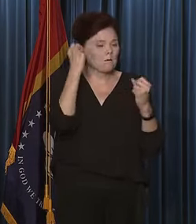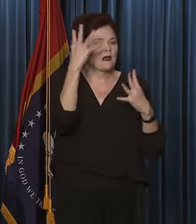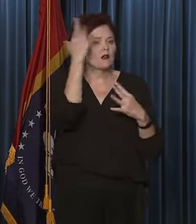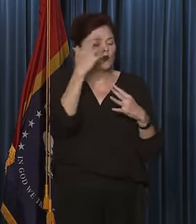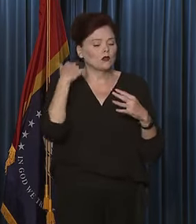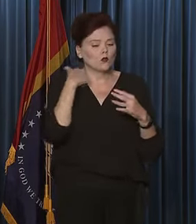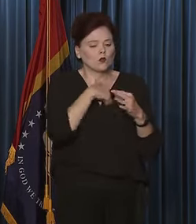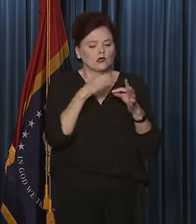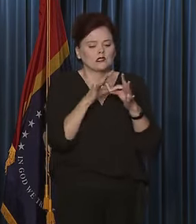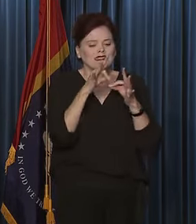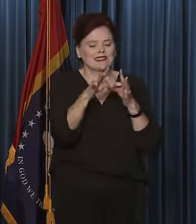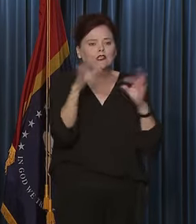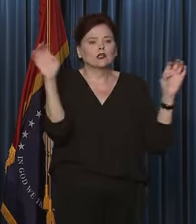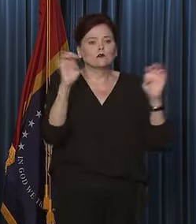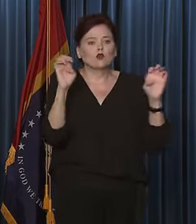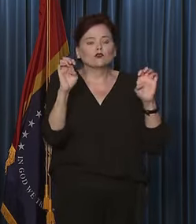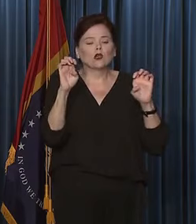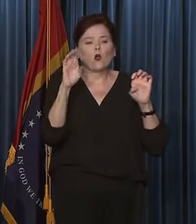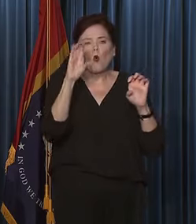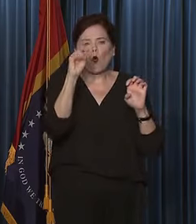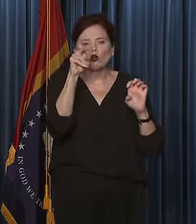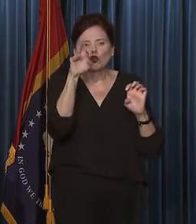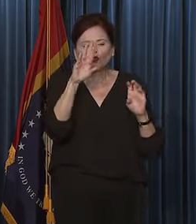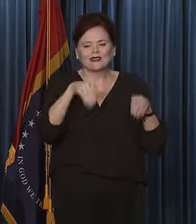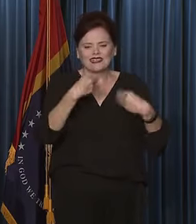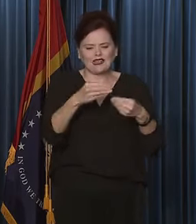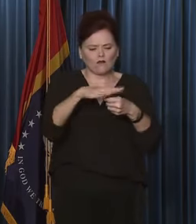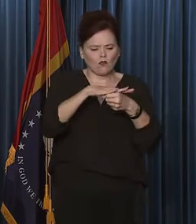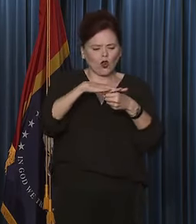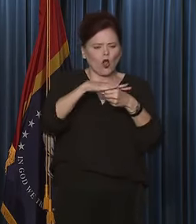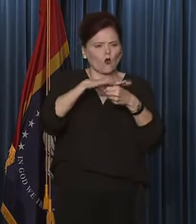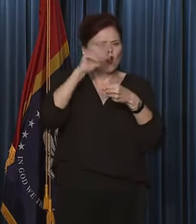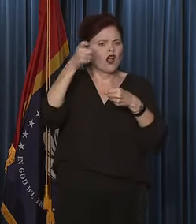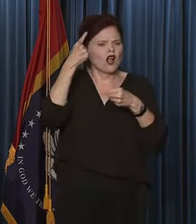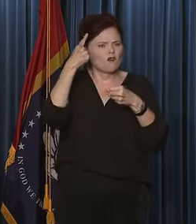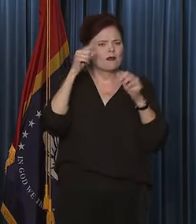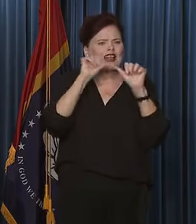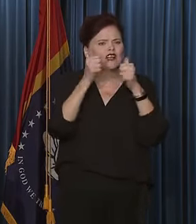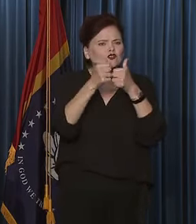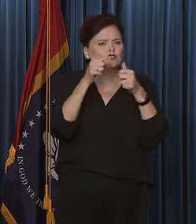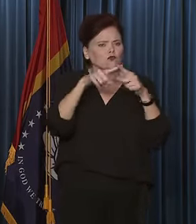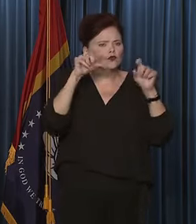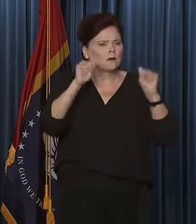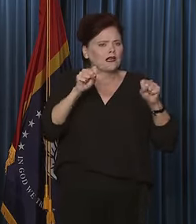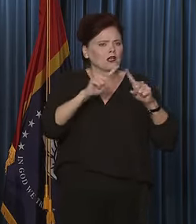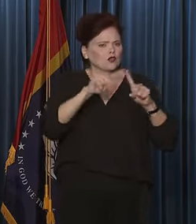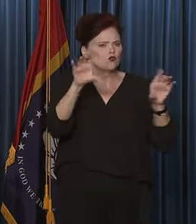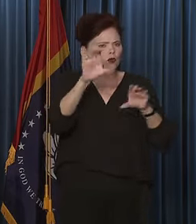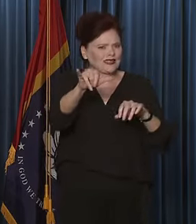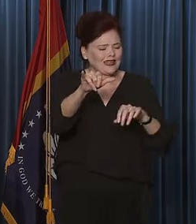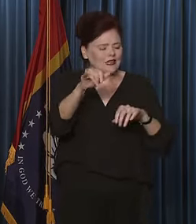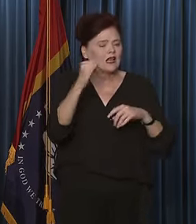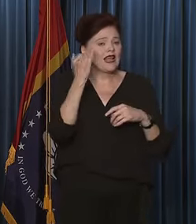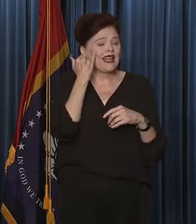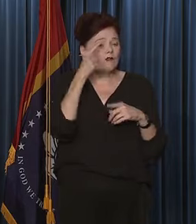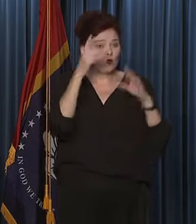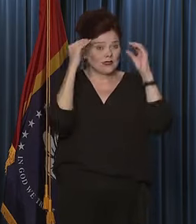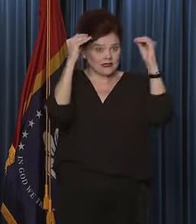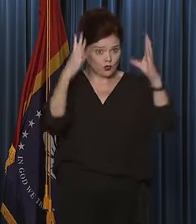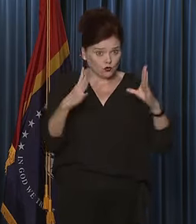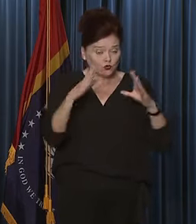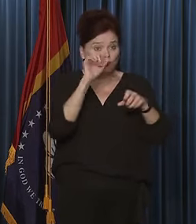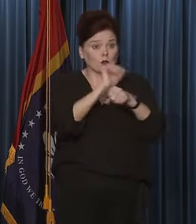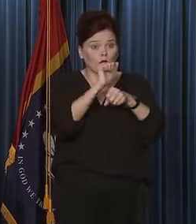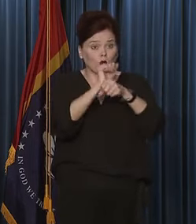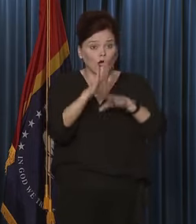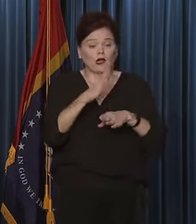reasons we extended the emergency order was to give local governmental agencies the ability to do that. Now, if you're a teacher or an